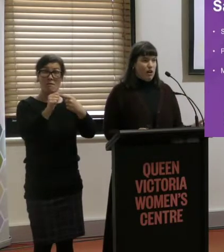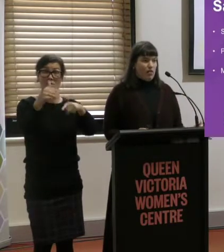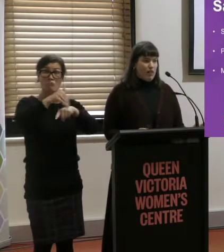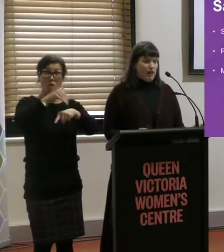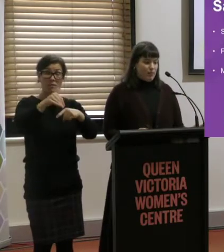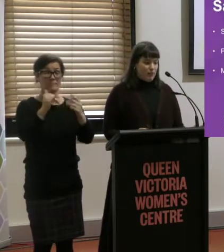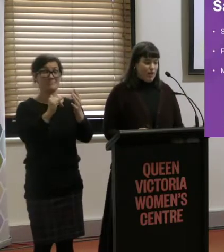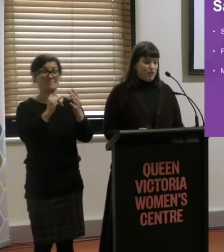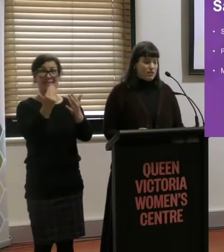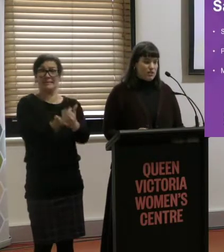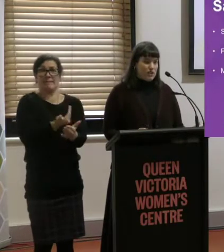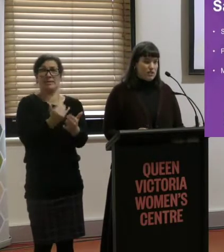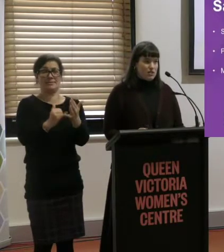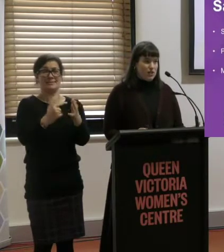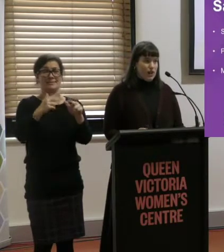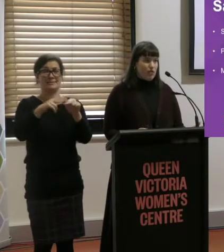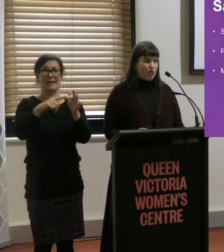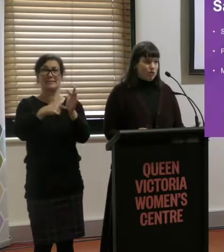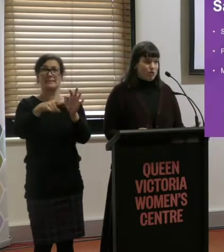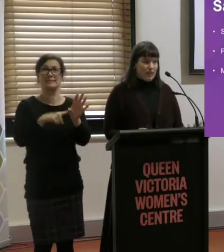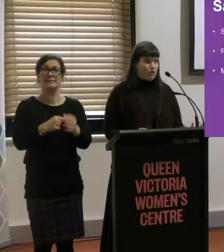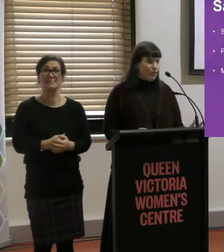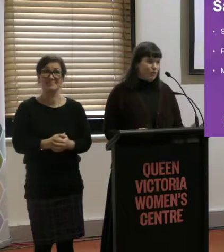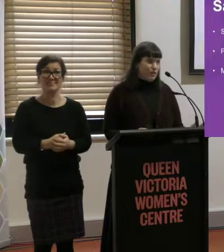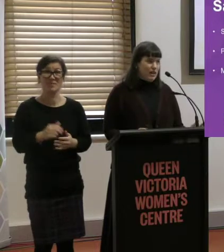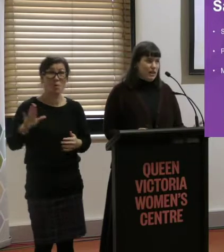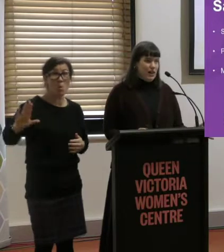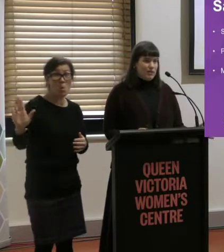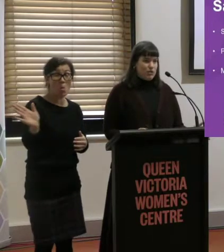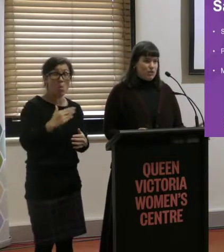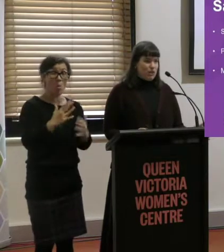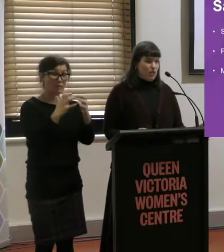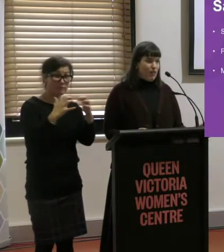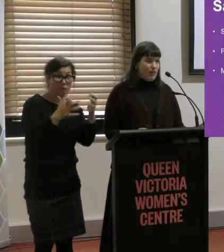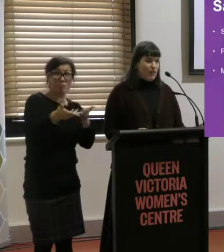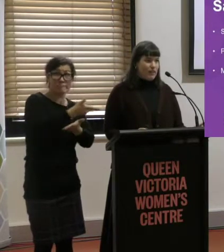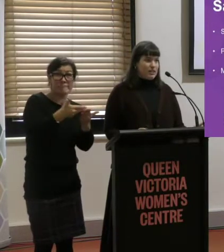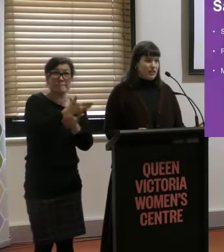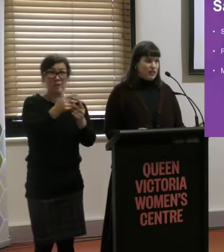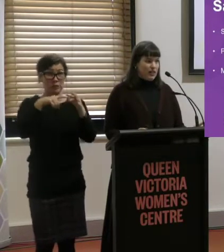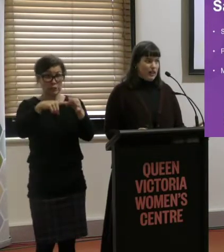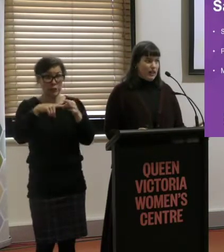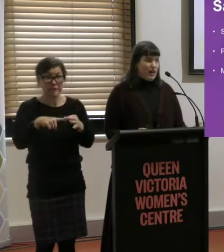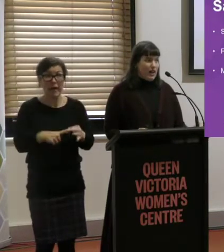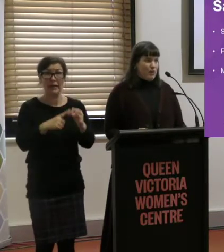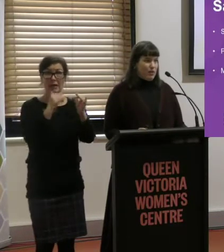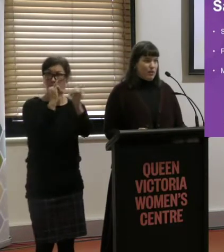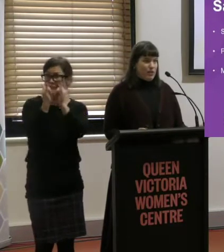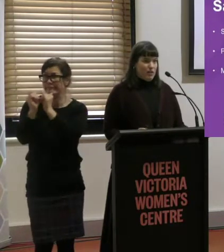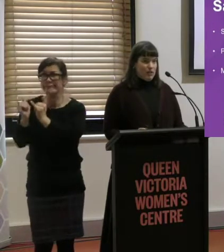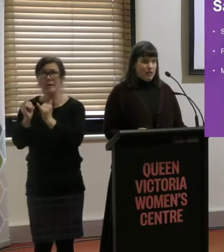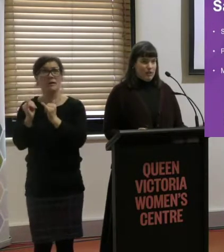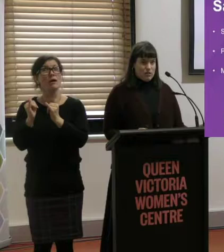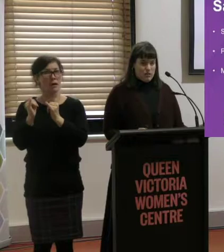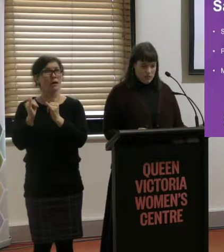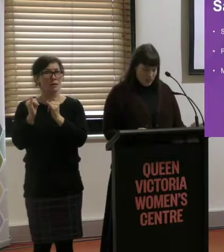of our consultations, so at our forums, at each forum, during the survey quite consistently and also